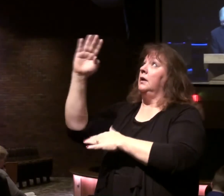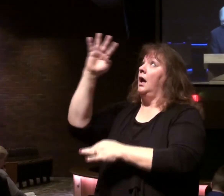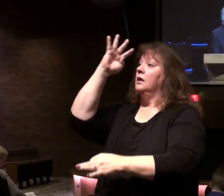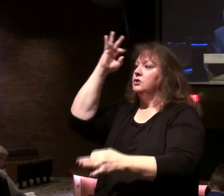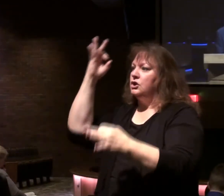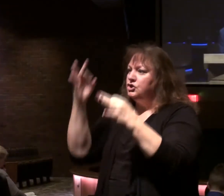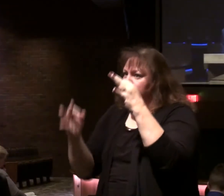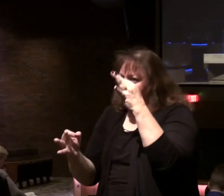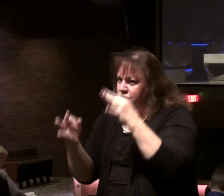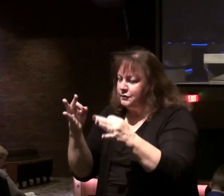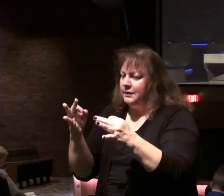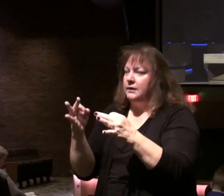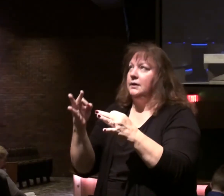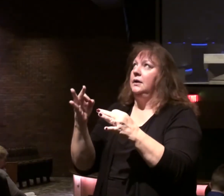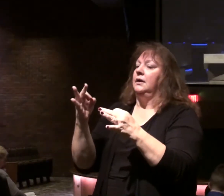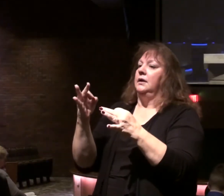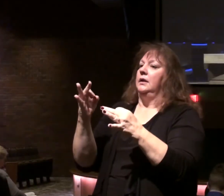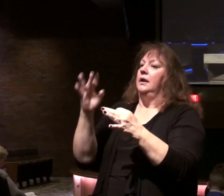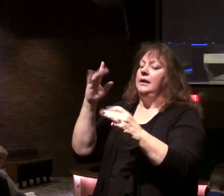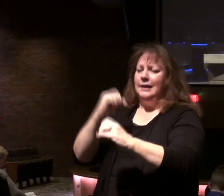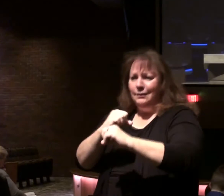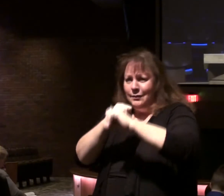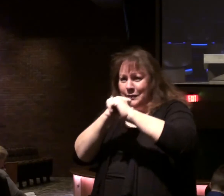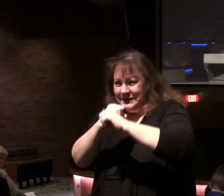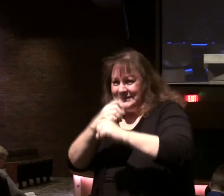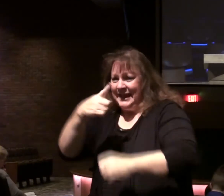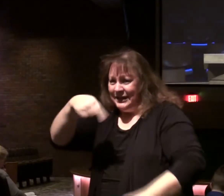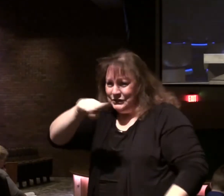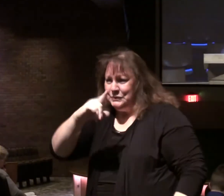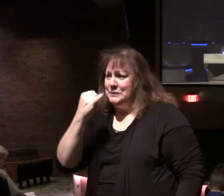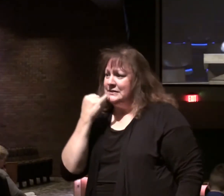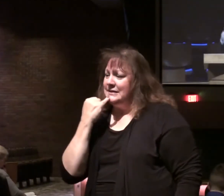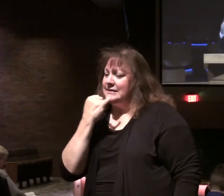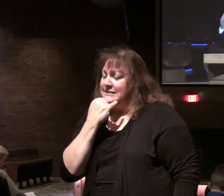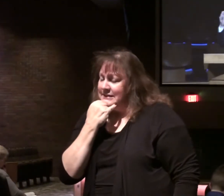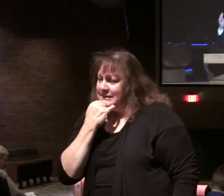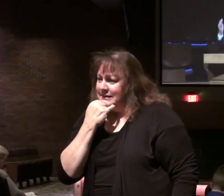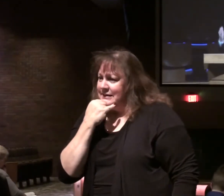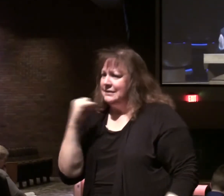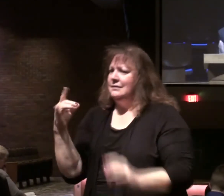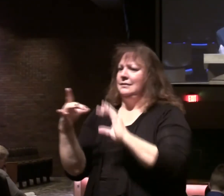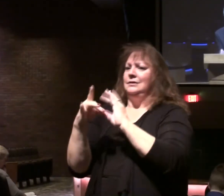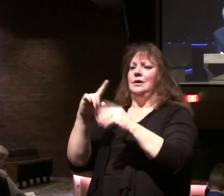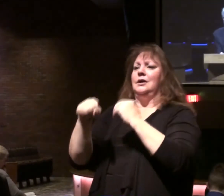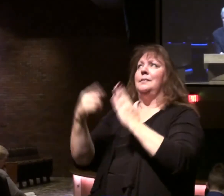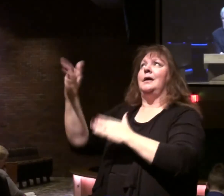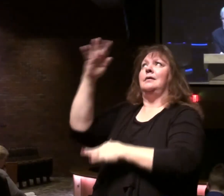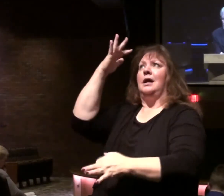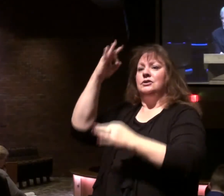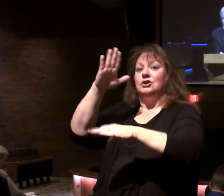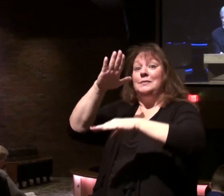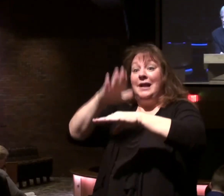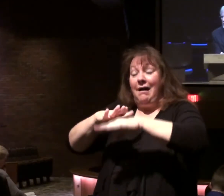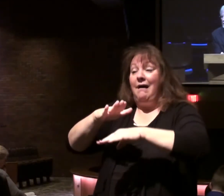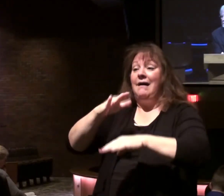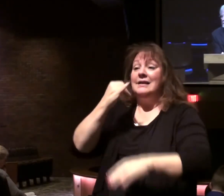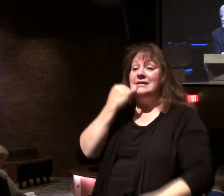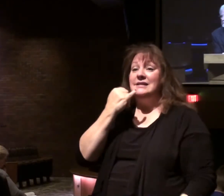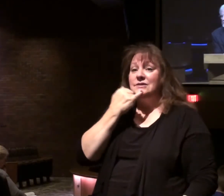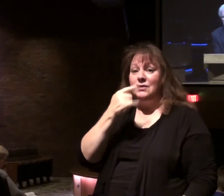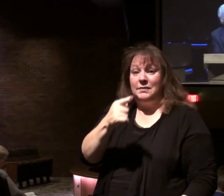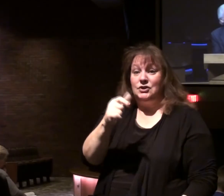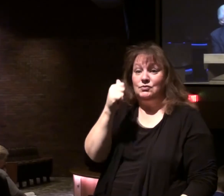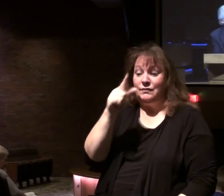judgment. They prophesied God's deliverance for the nation. They prophesied God's judgment on the nation Israel for their